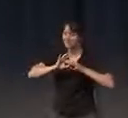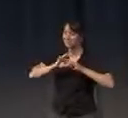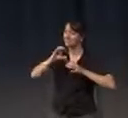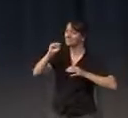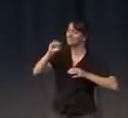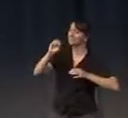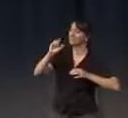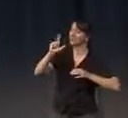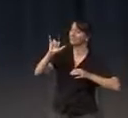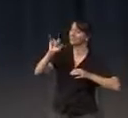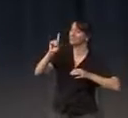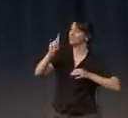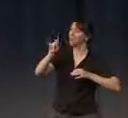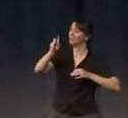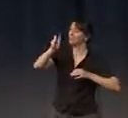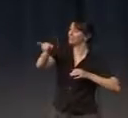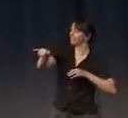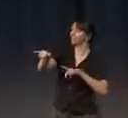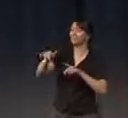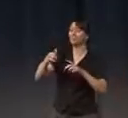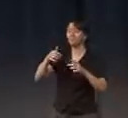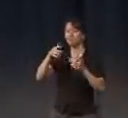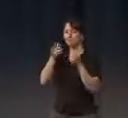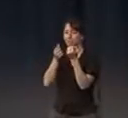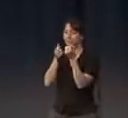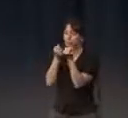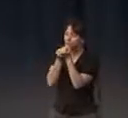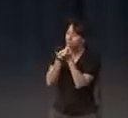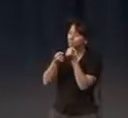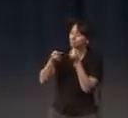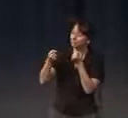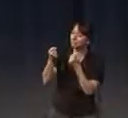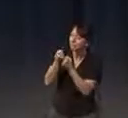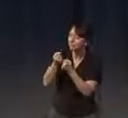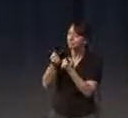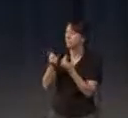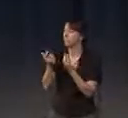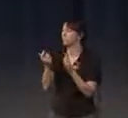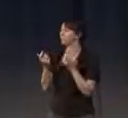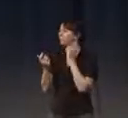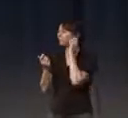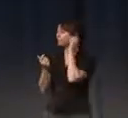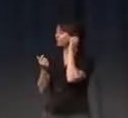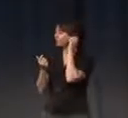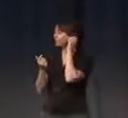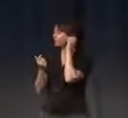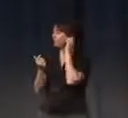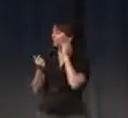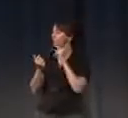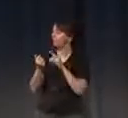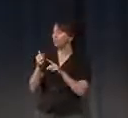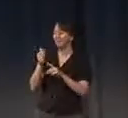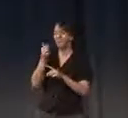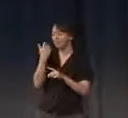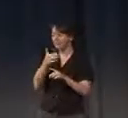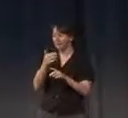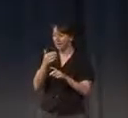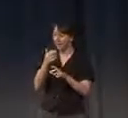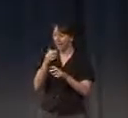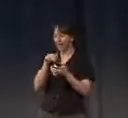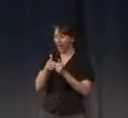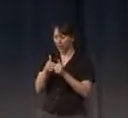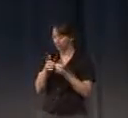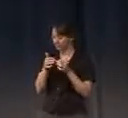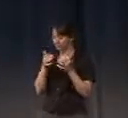And then one thing also, which for me is still difficult, and we will try today, and